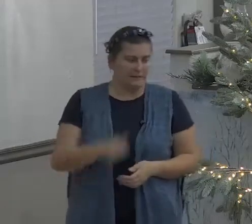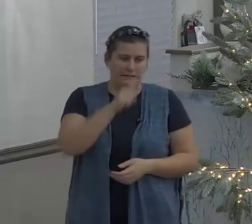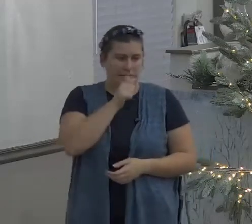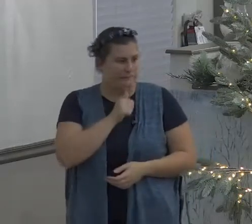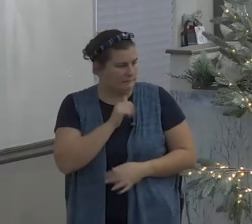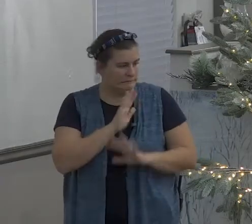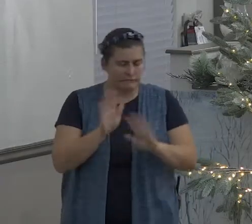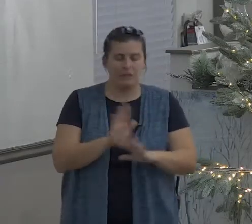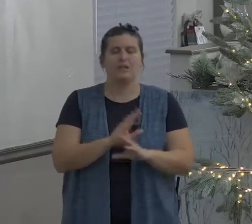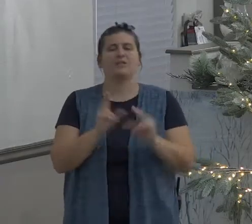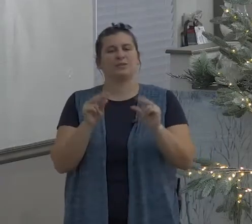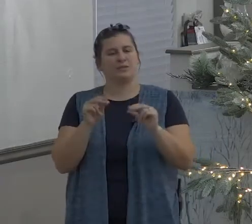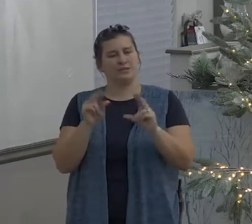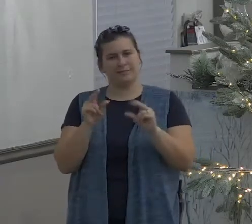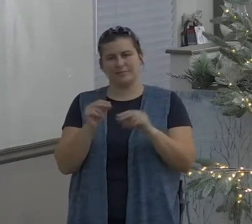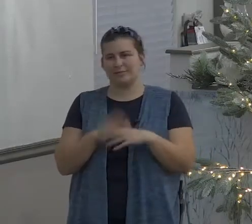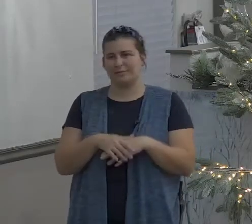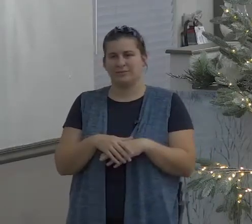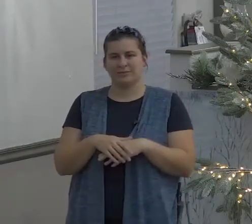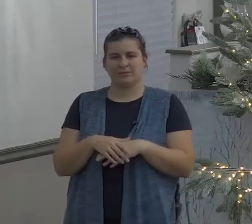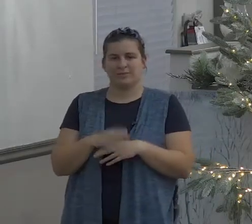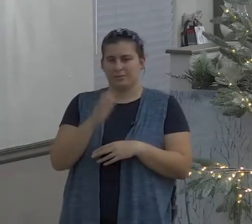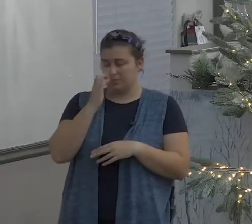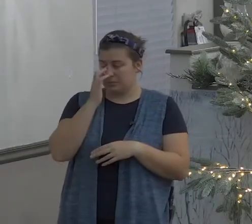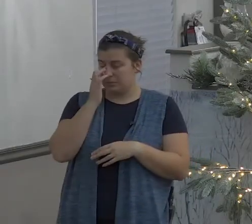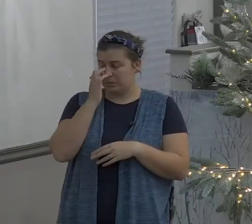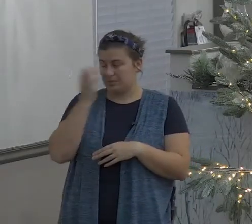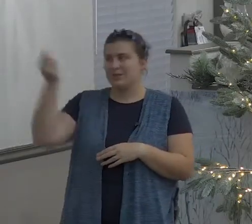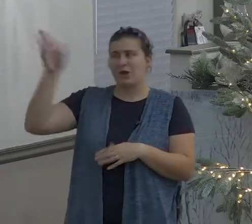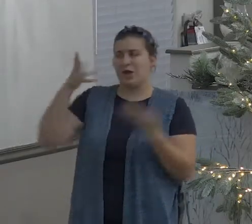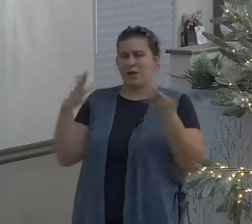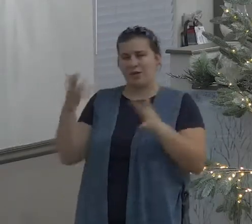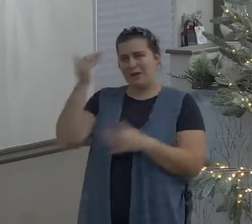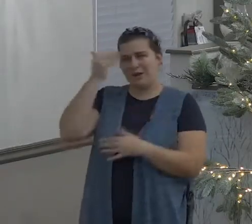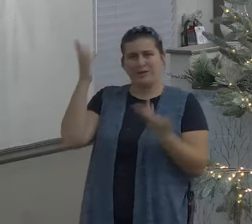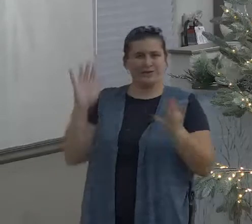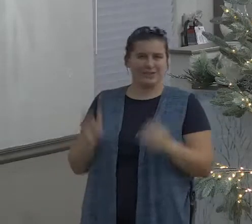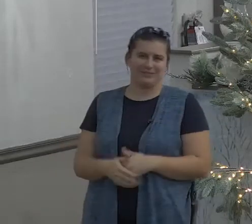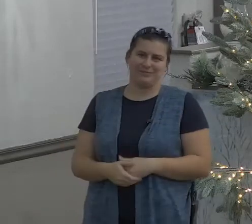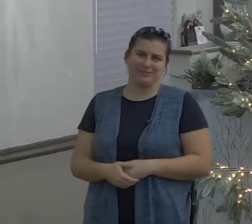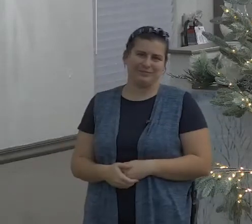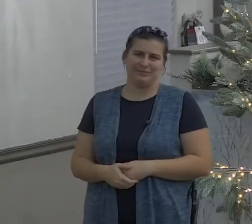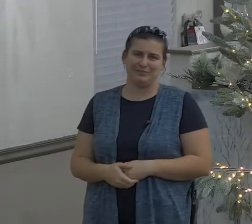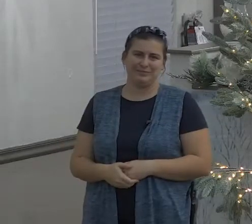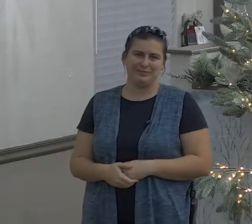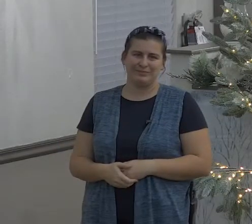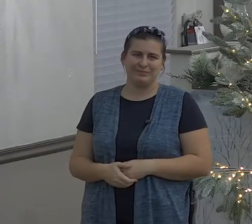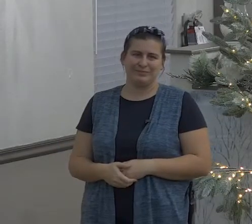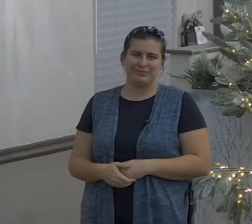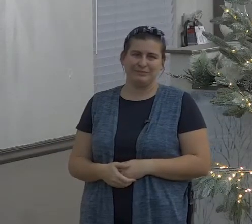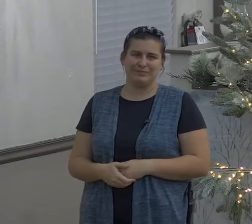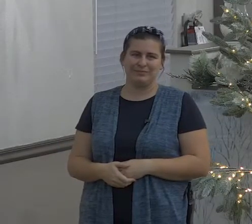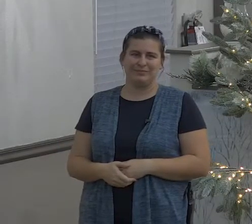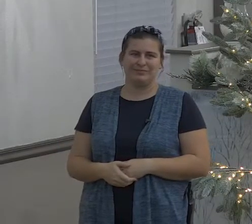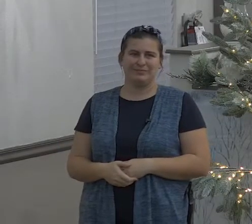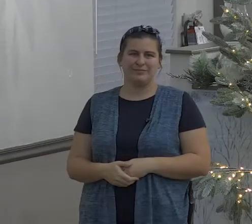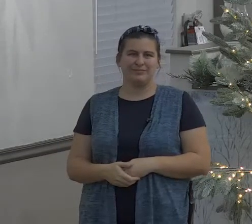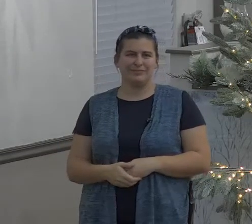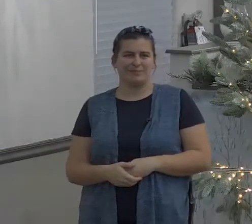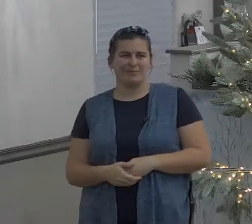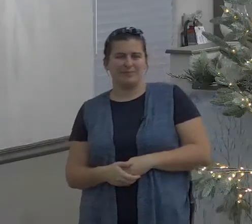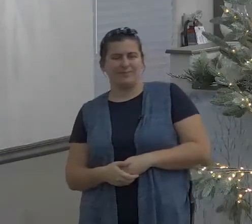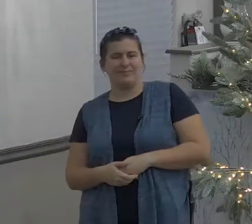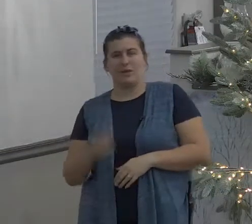need to sit back and relax and rest and and just not get all worked up and all impatient and